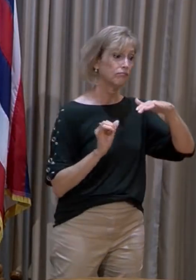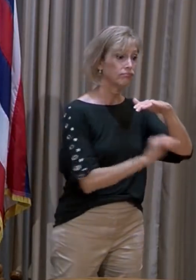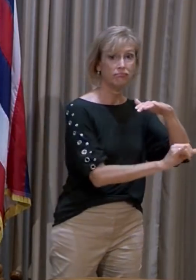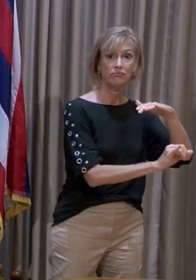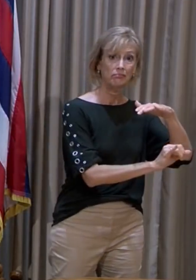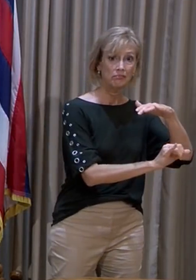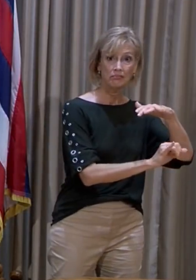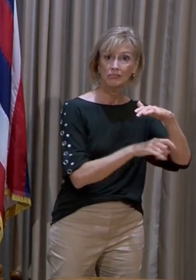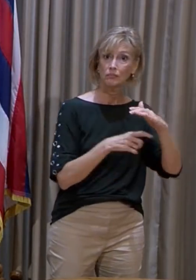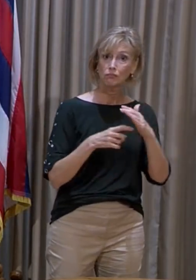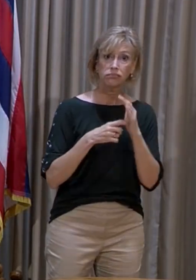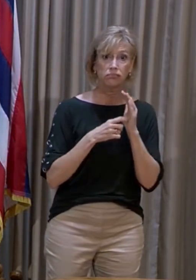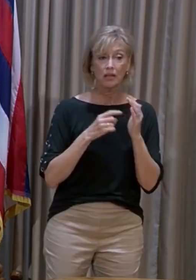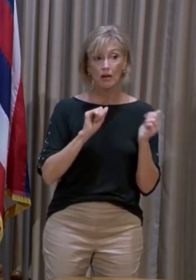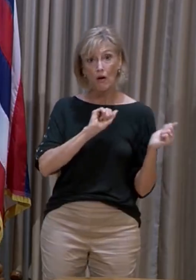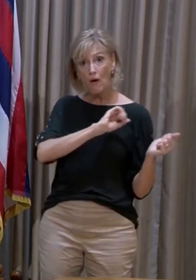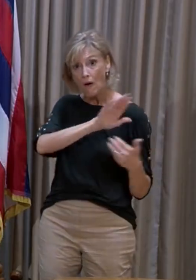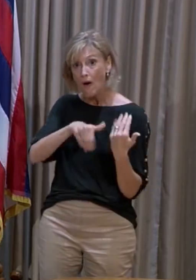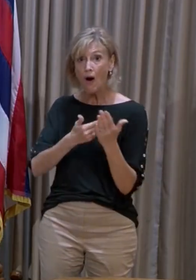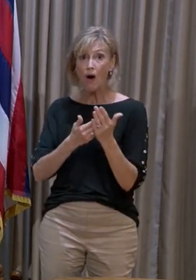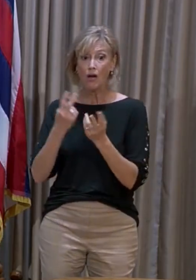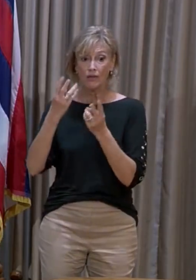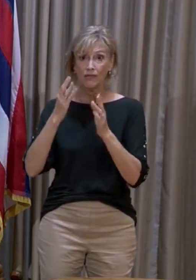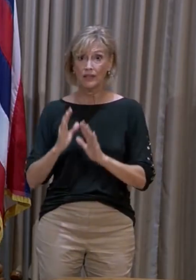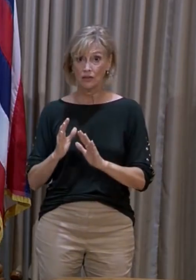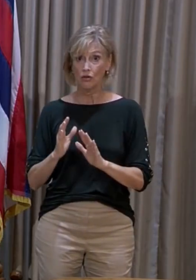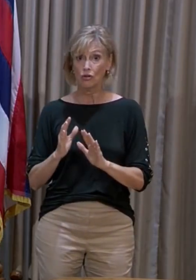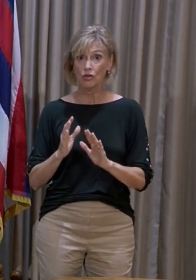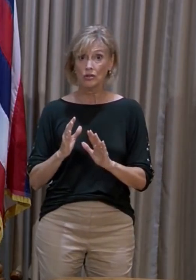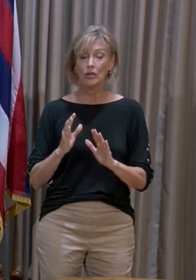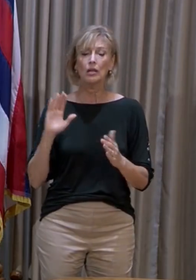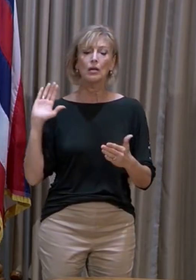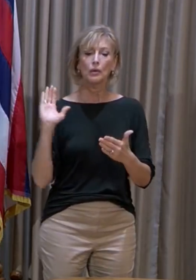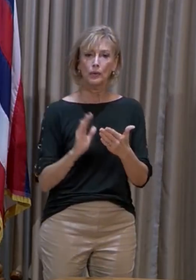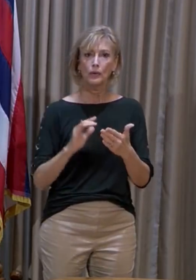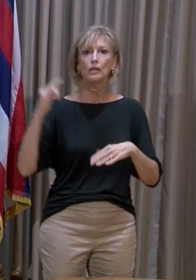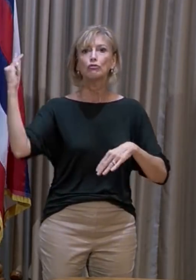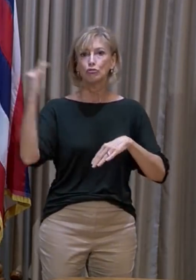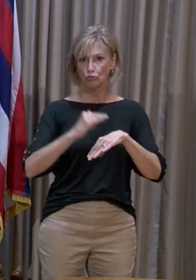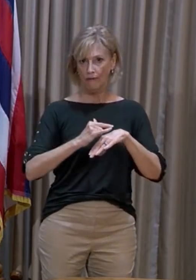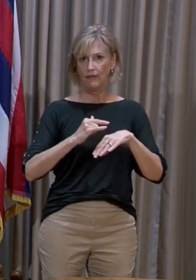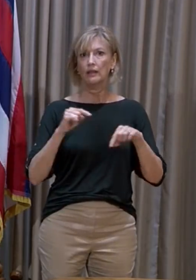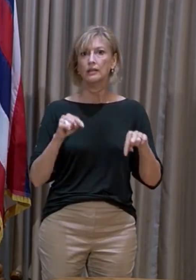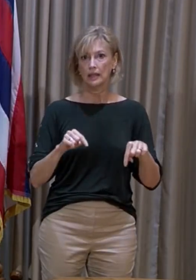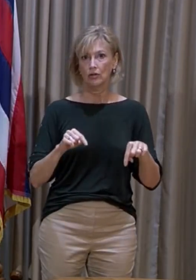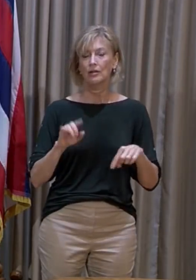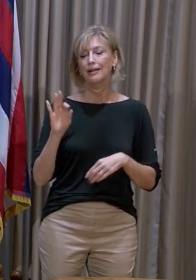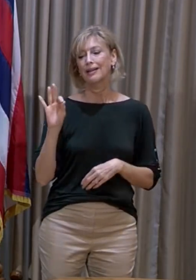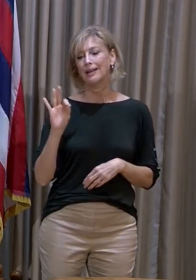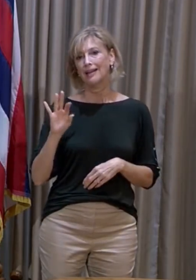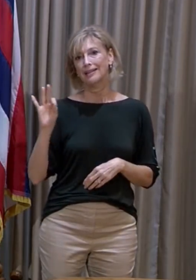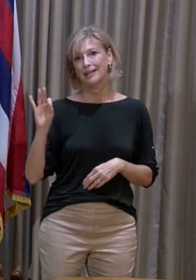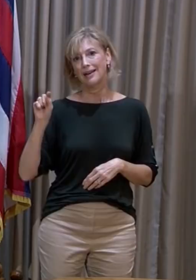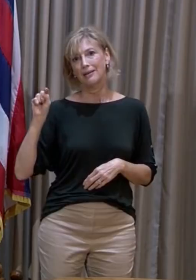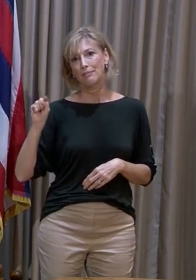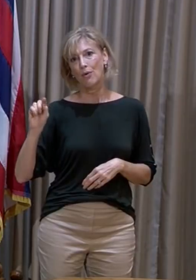of all incoming visitors reduced travel to the islands by 99